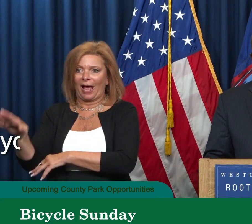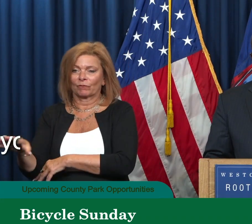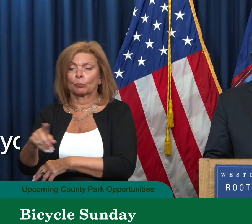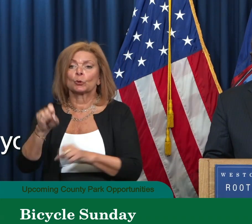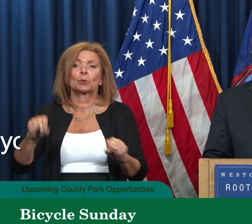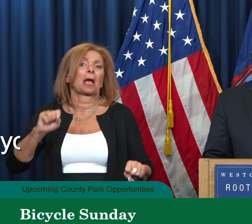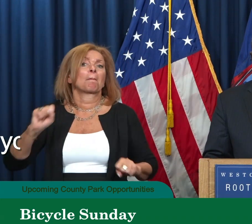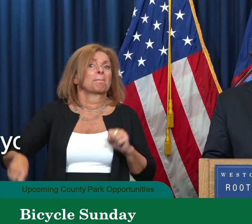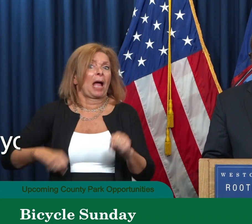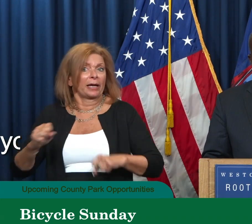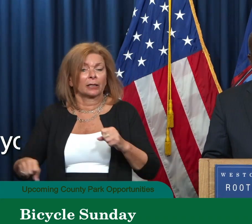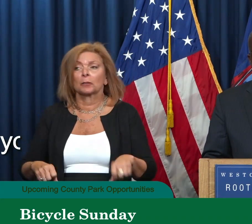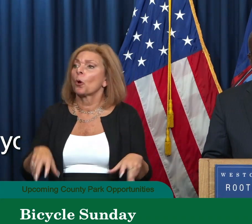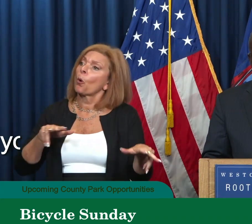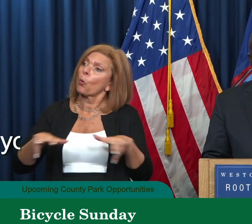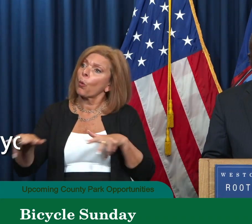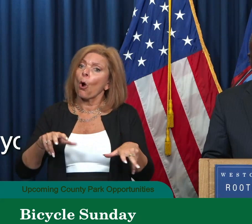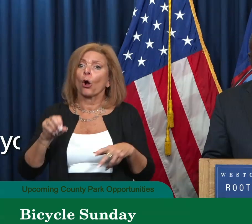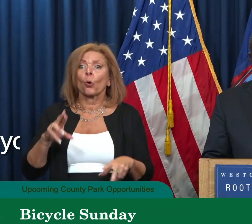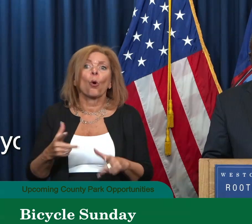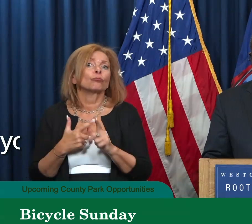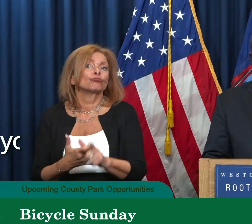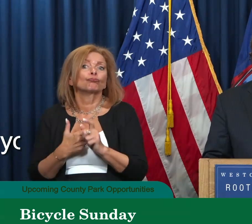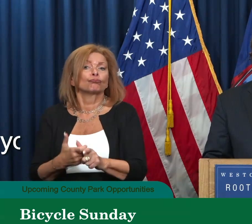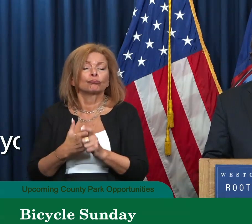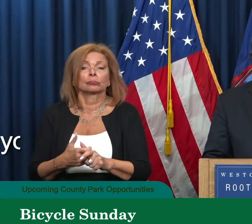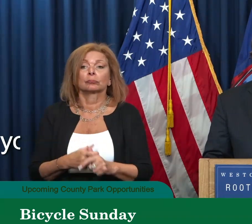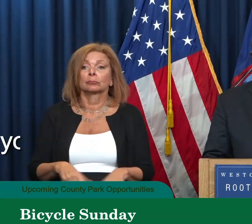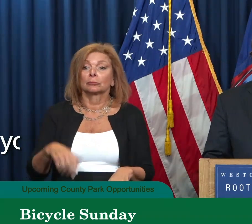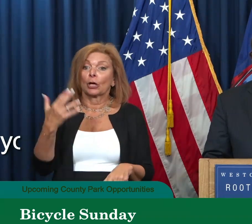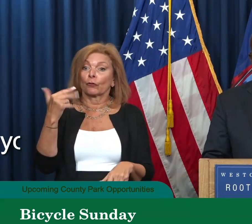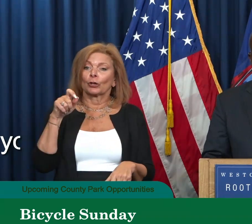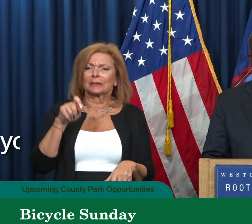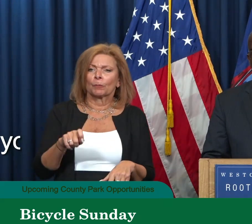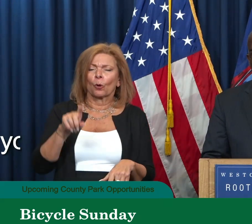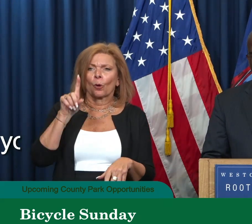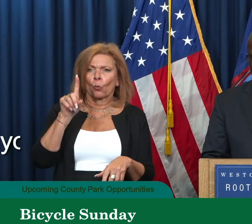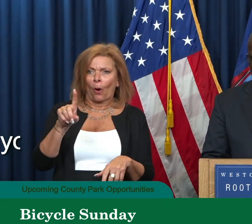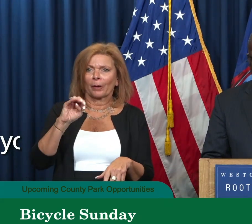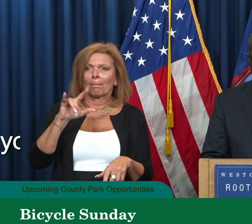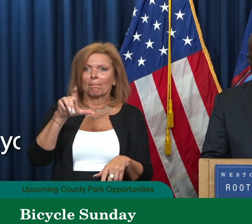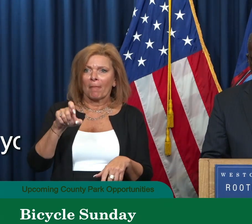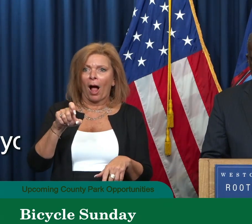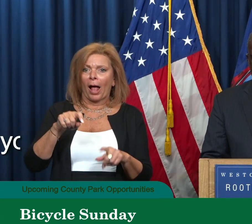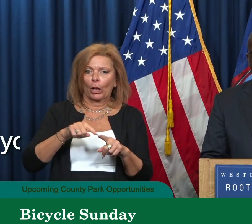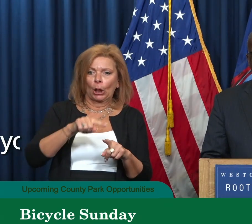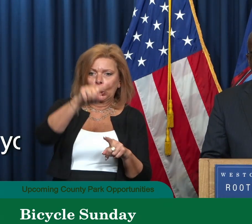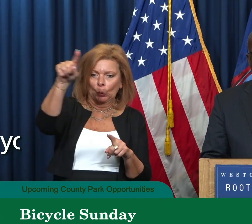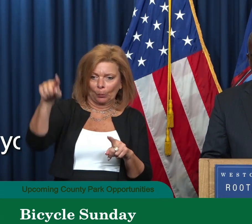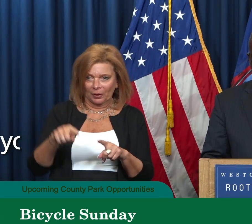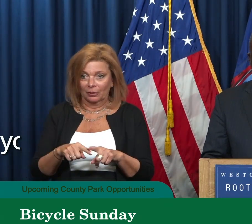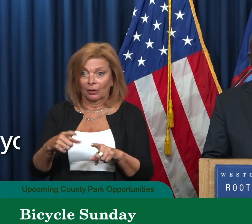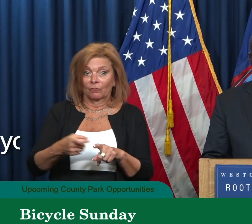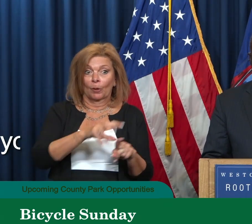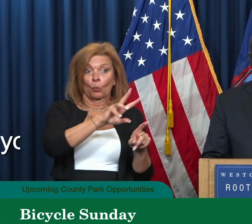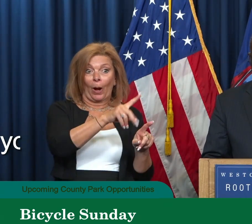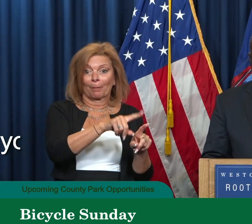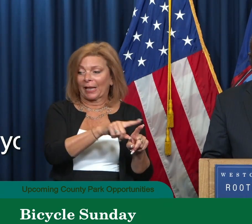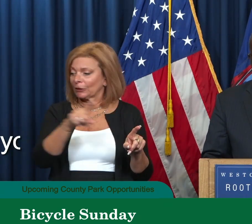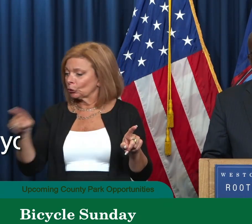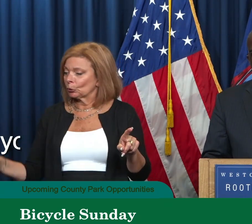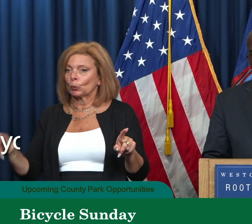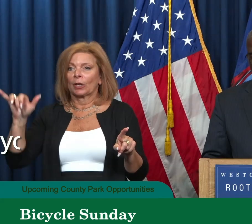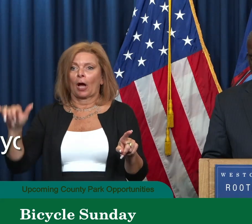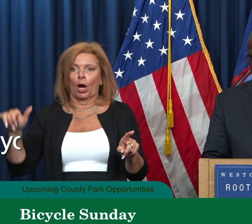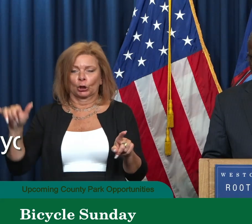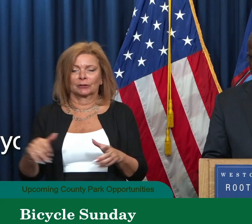you can bike, walk or jog the 13.1 mile loop of the Bronx River Parkway from White Plains to Yonkers.